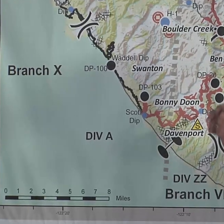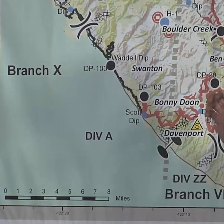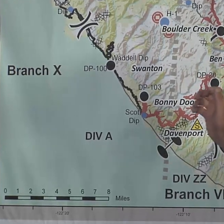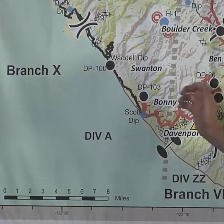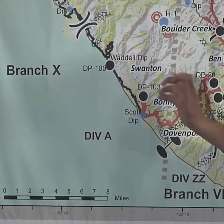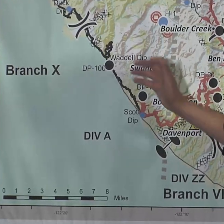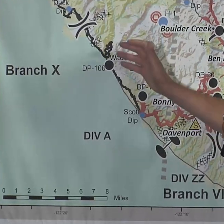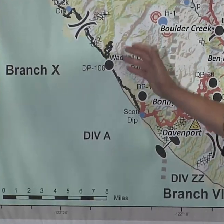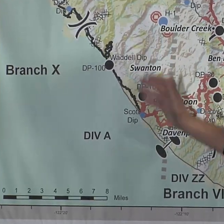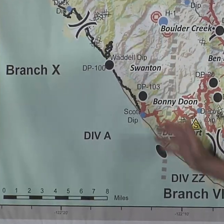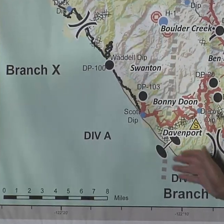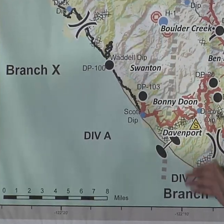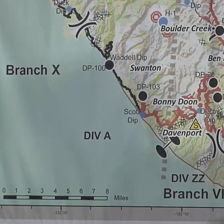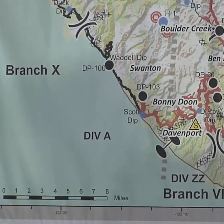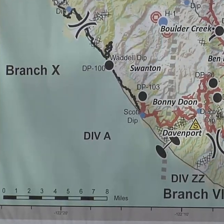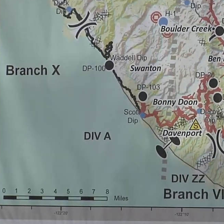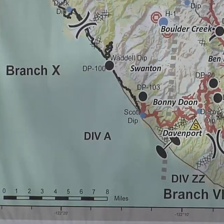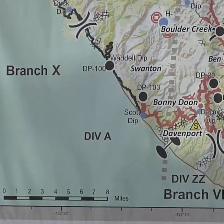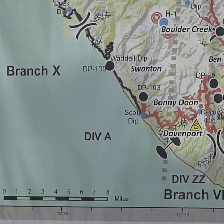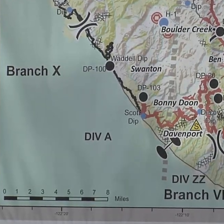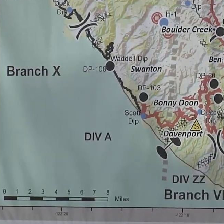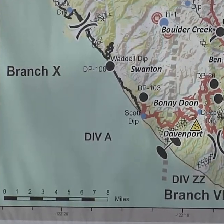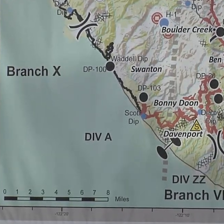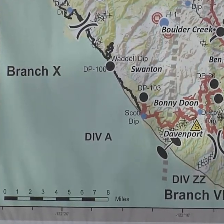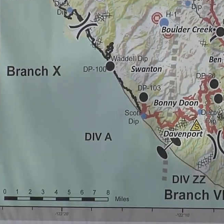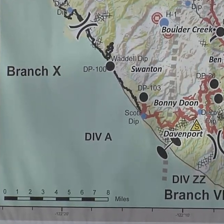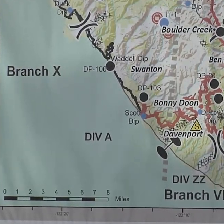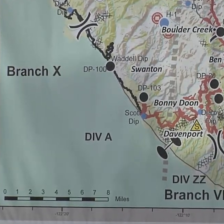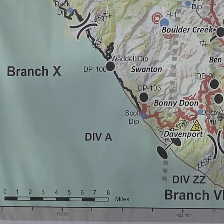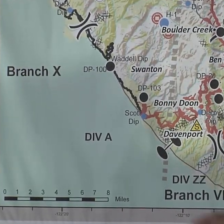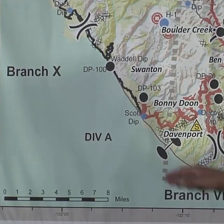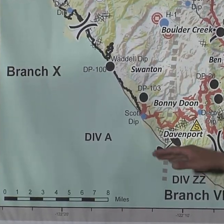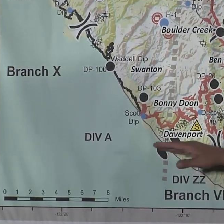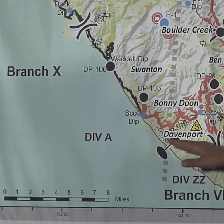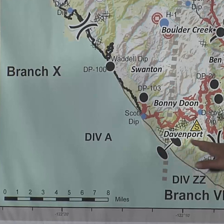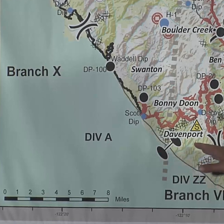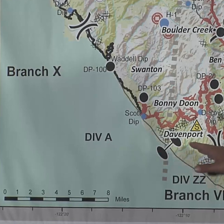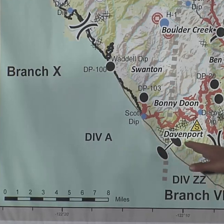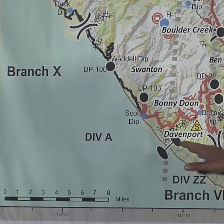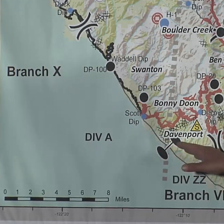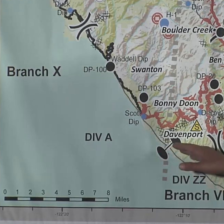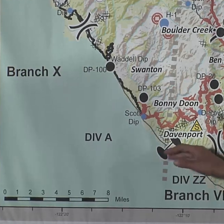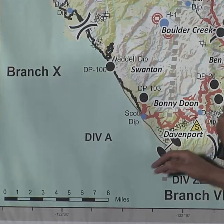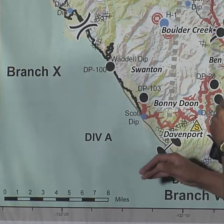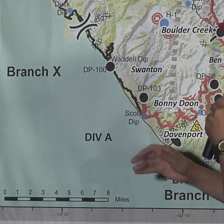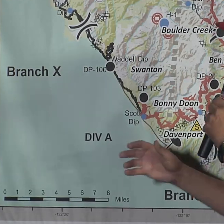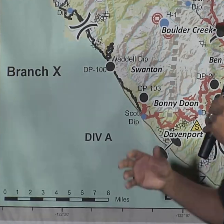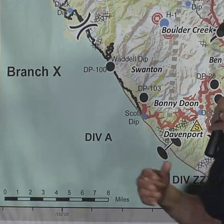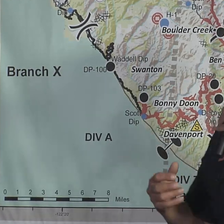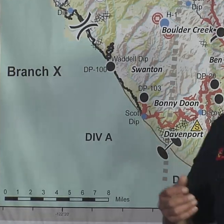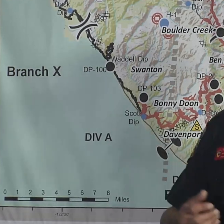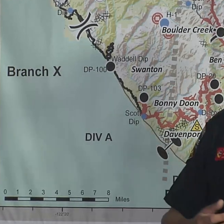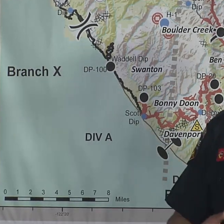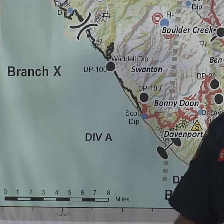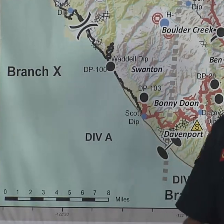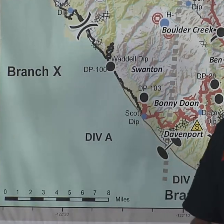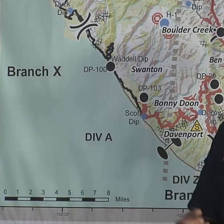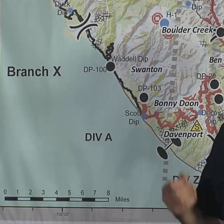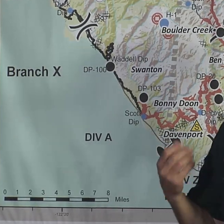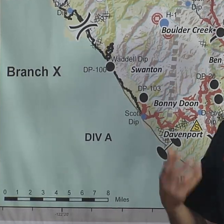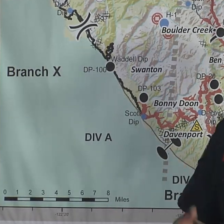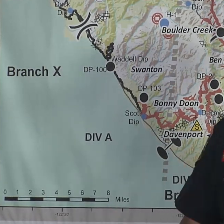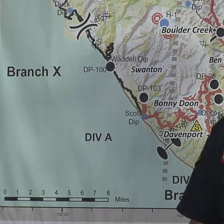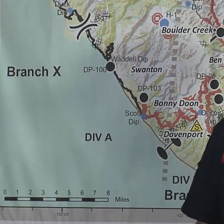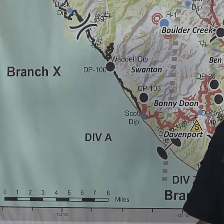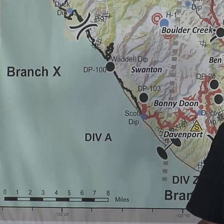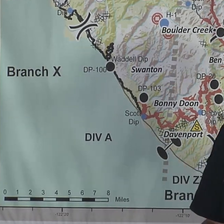folks patrolling that, making sure that that is completely and fully out. Moving down towards Davenport, a lot of great progress there.